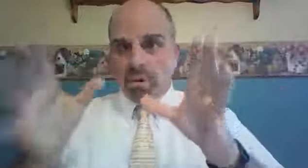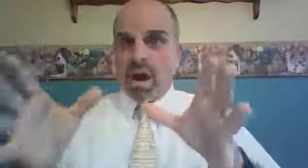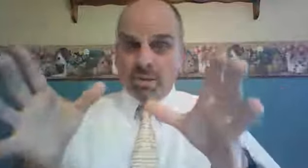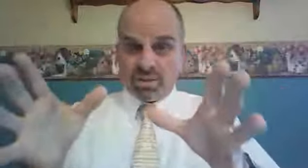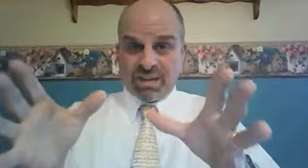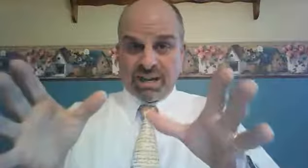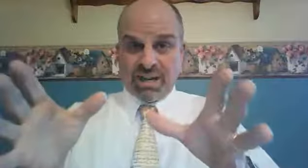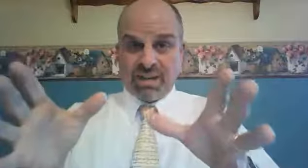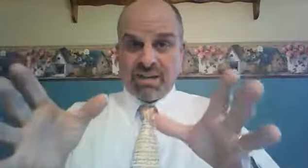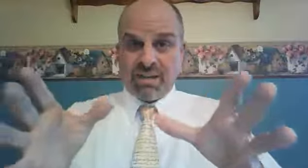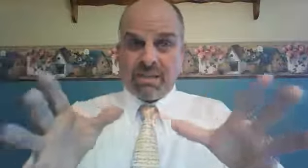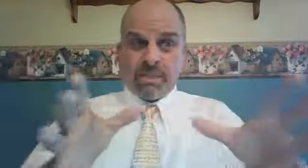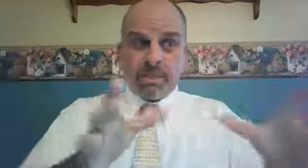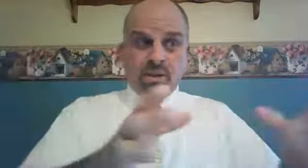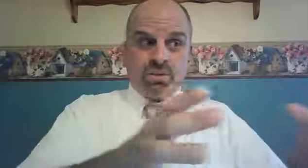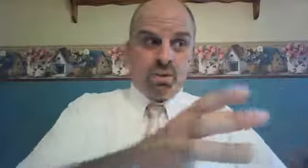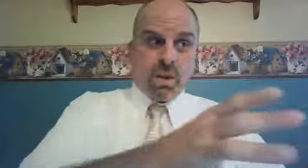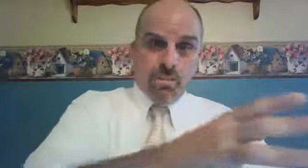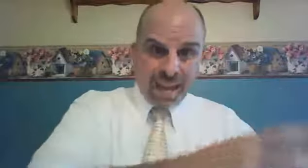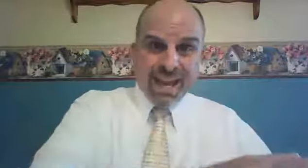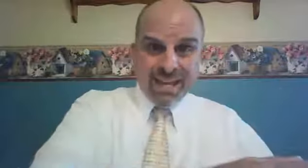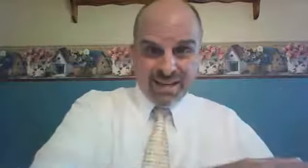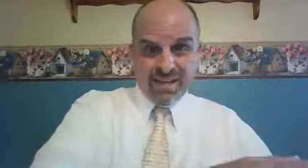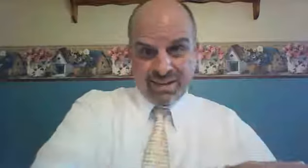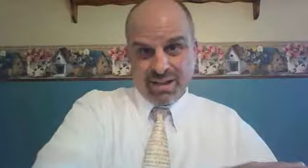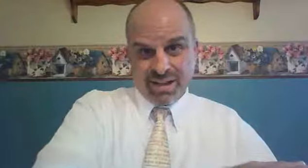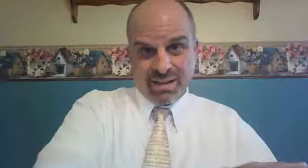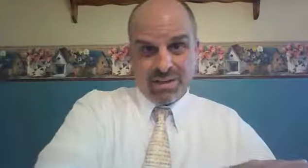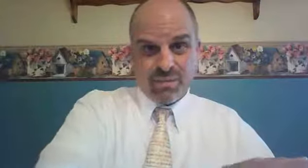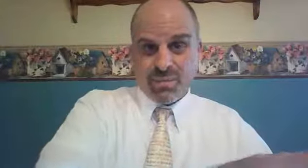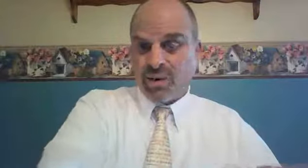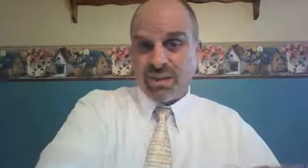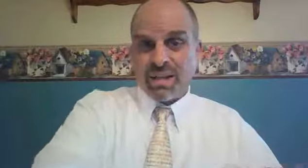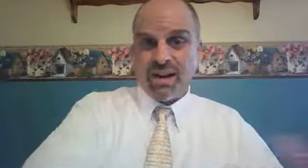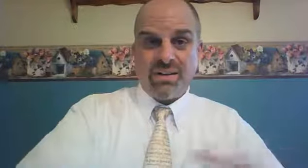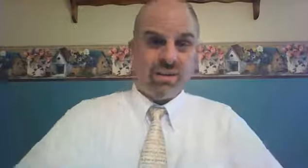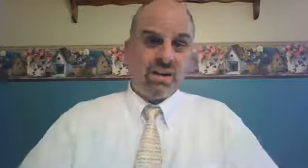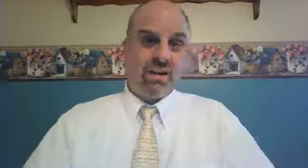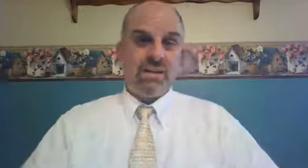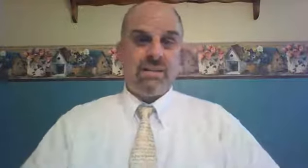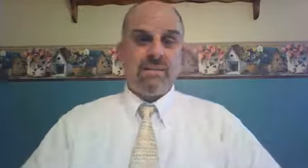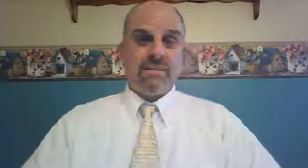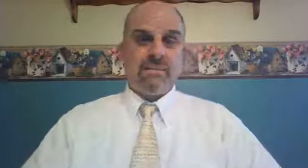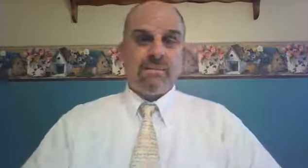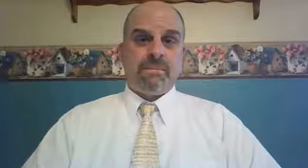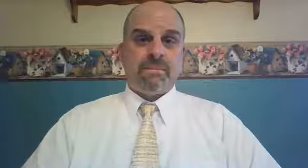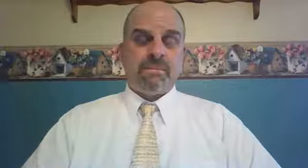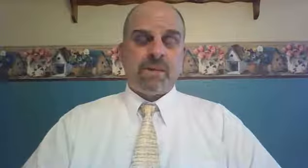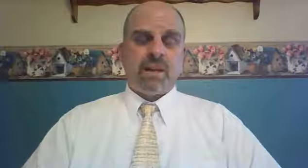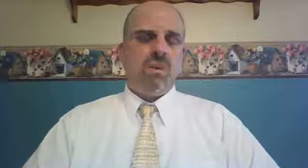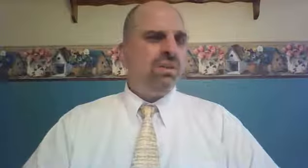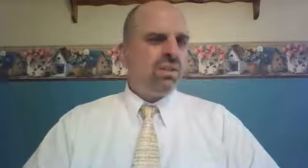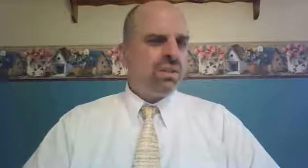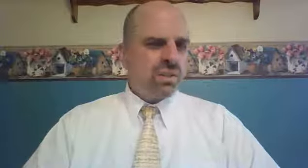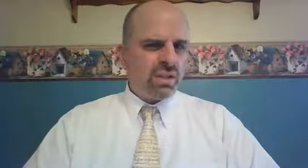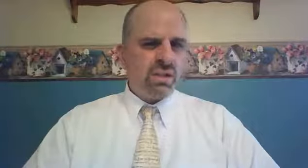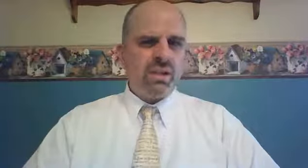promised land to a pagan land full of idolatry. And it was a decision